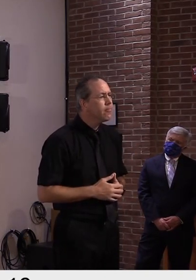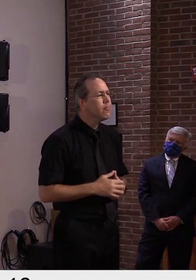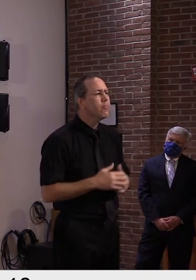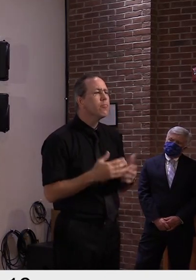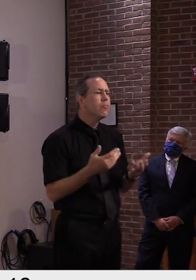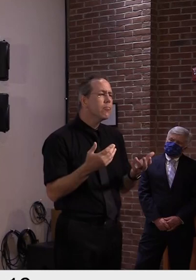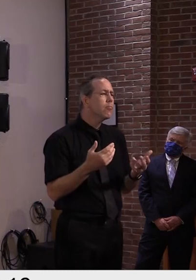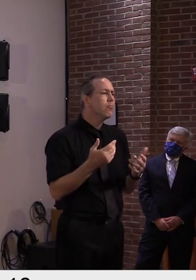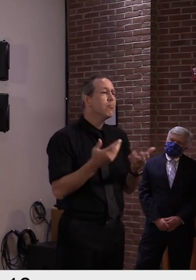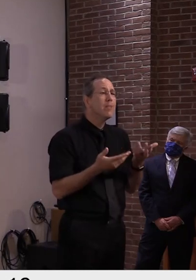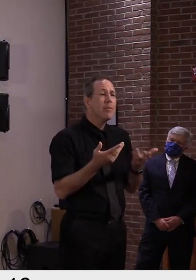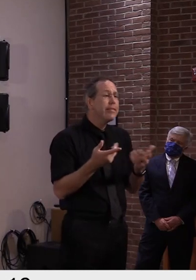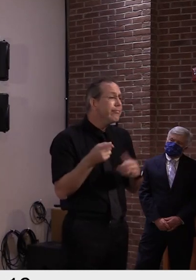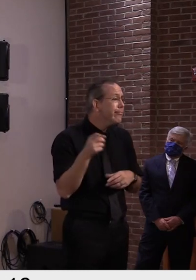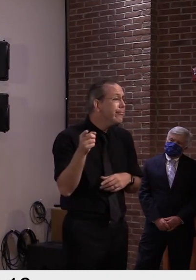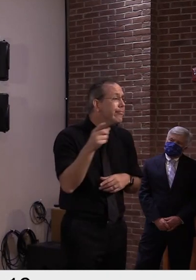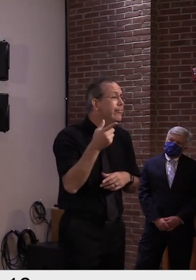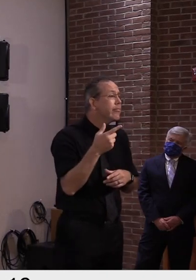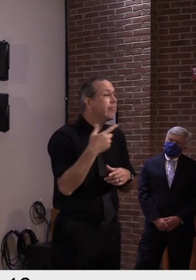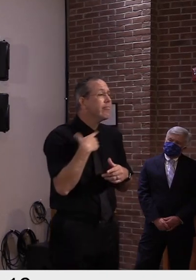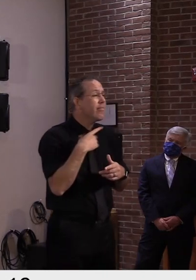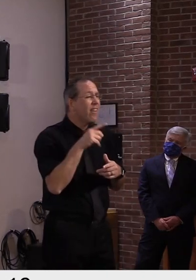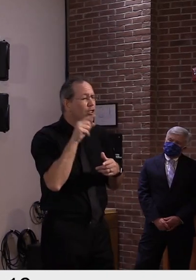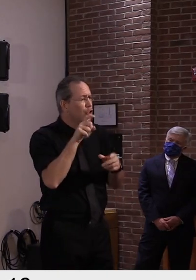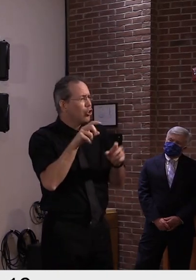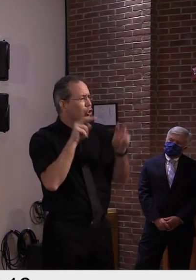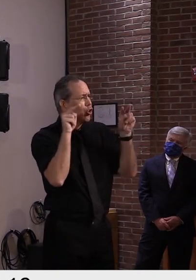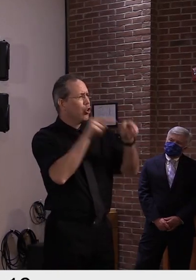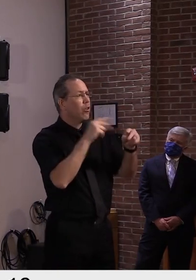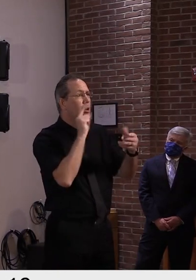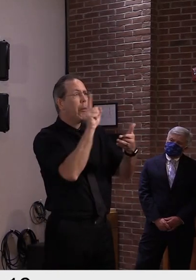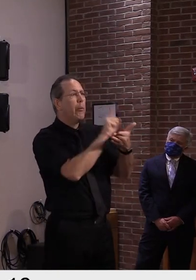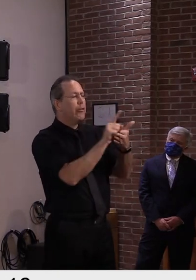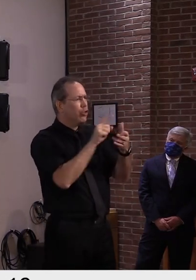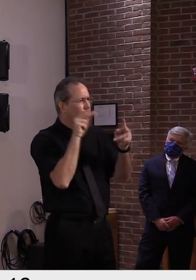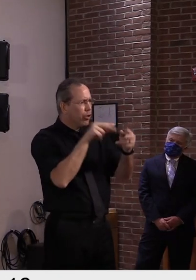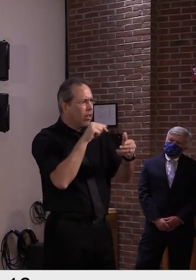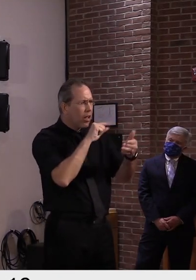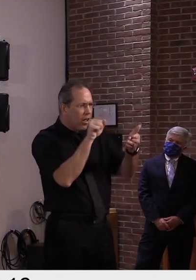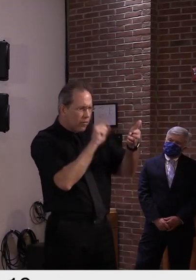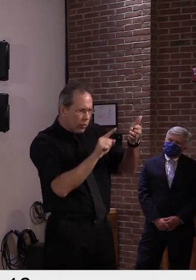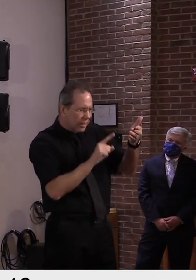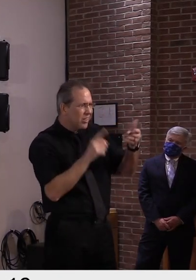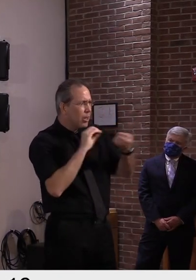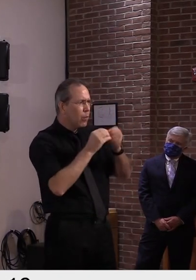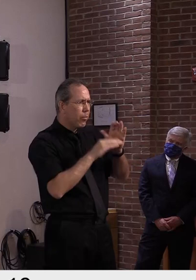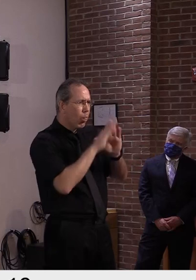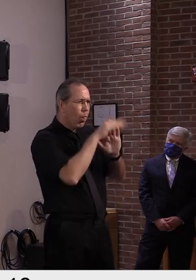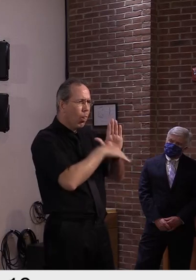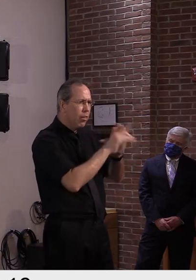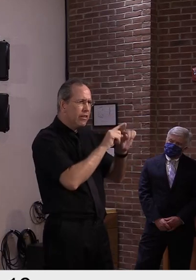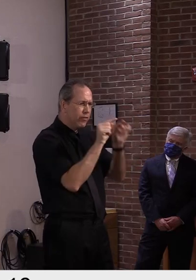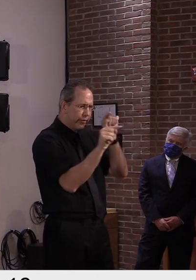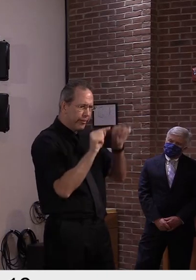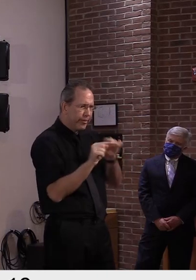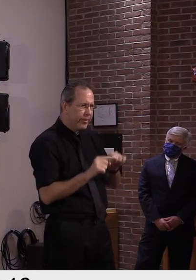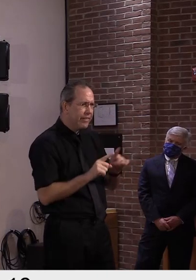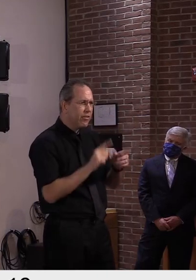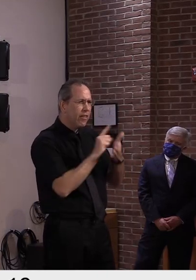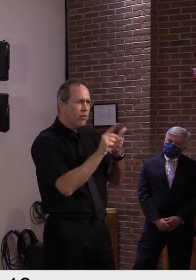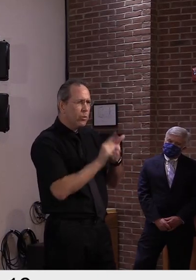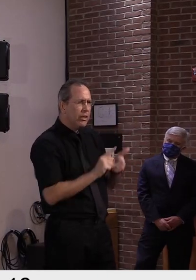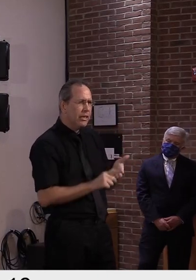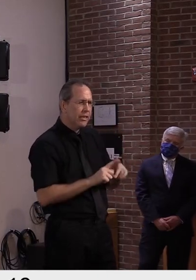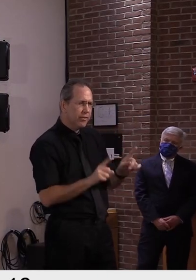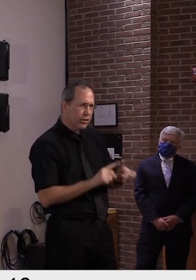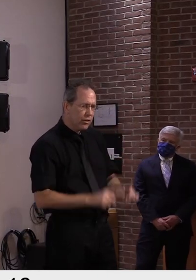only 80% of what we had in 2020. Other times you'll find another week was 130% of what we had